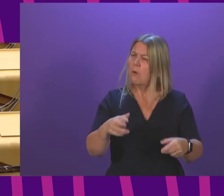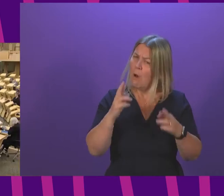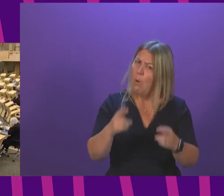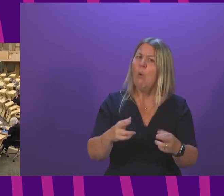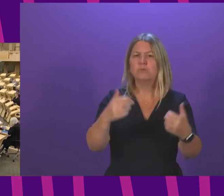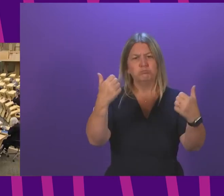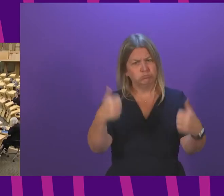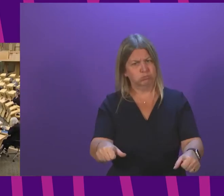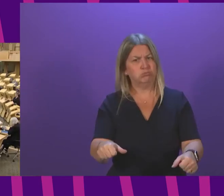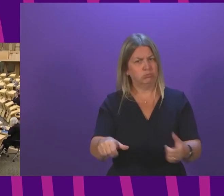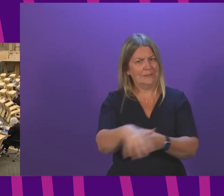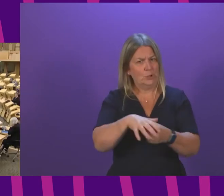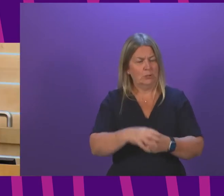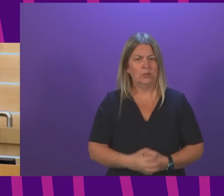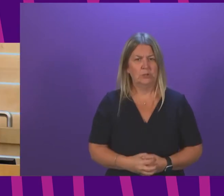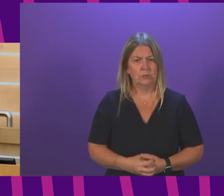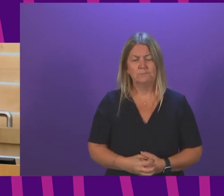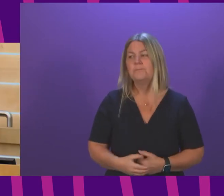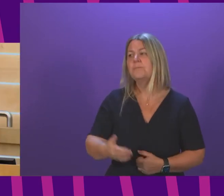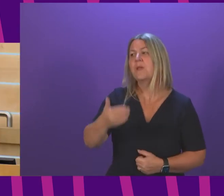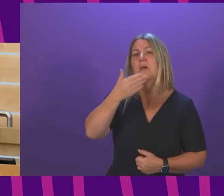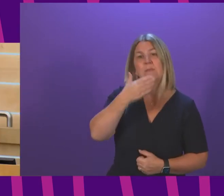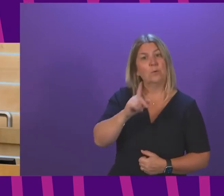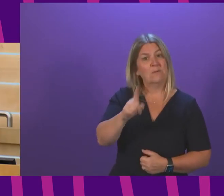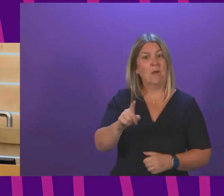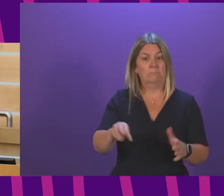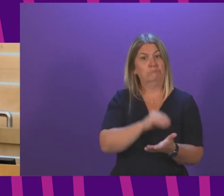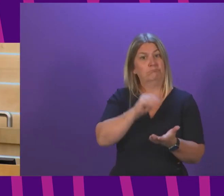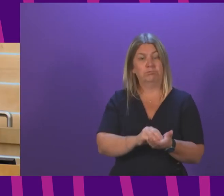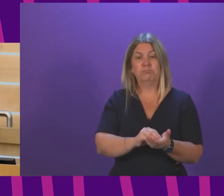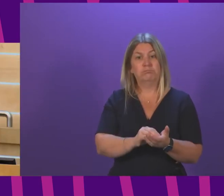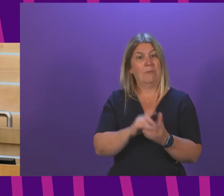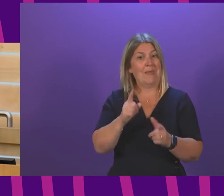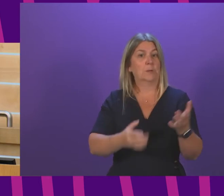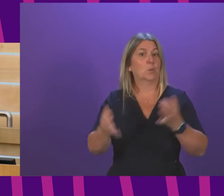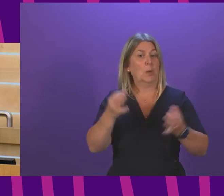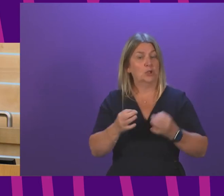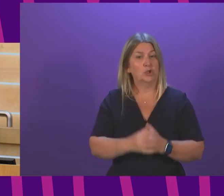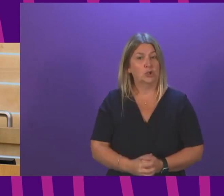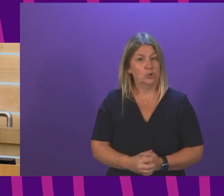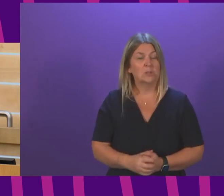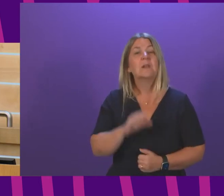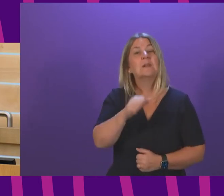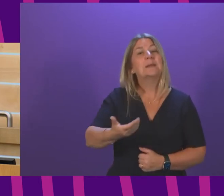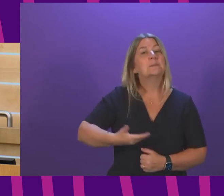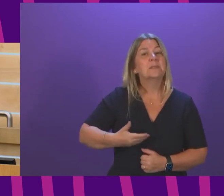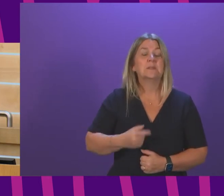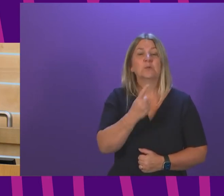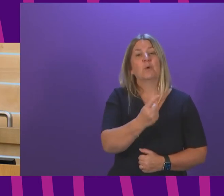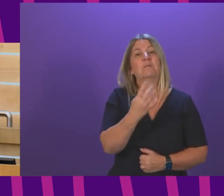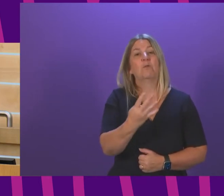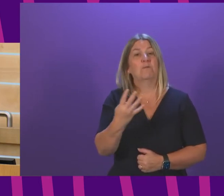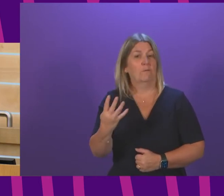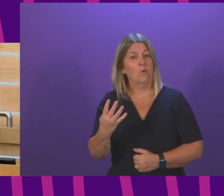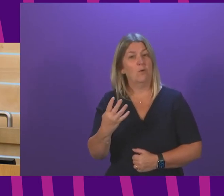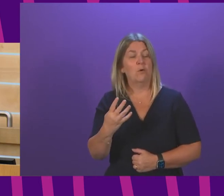Thank you. That concludes the urgent question. The next item of business is a debate on Motion 1444 in the name of Angus